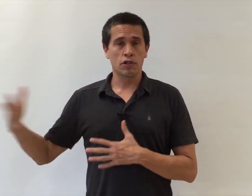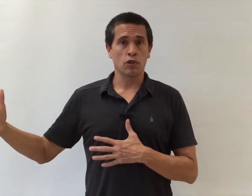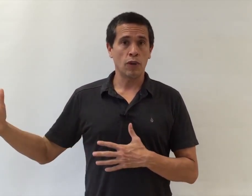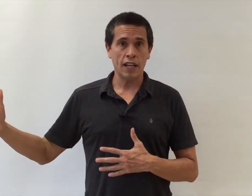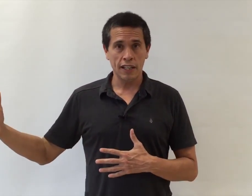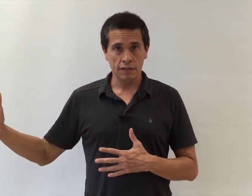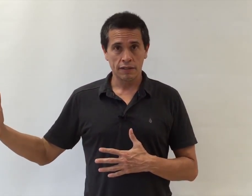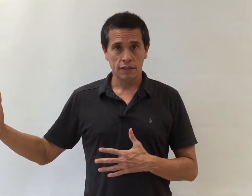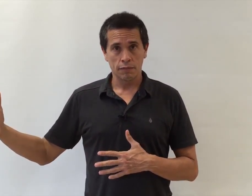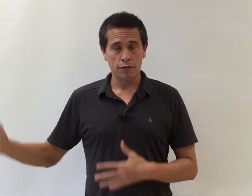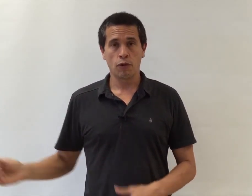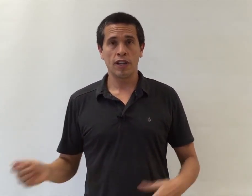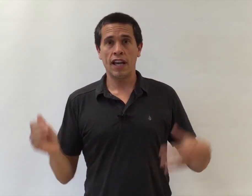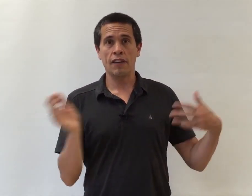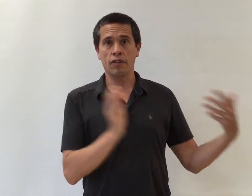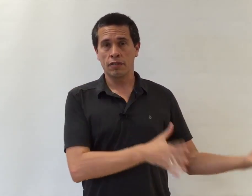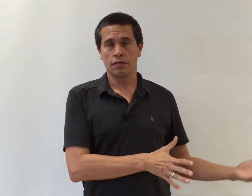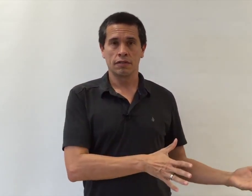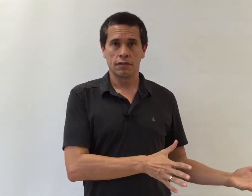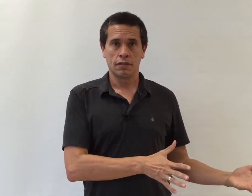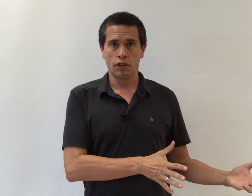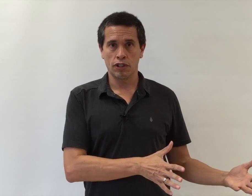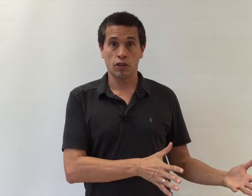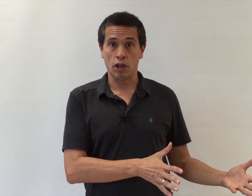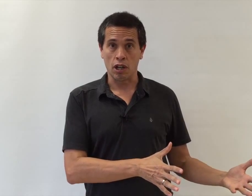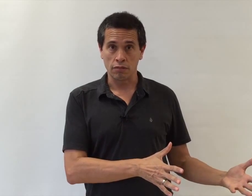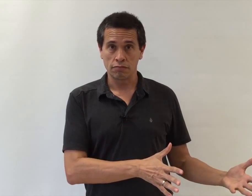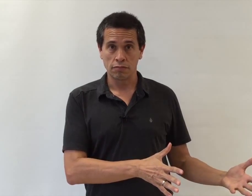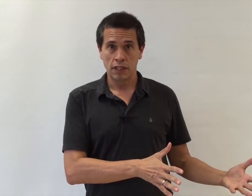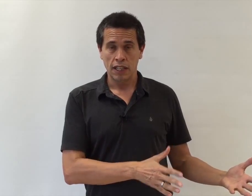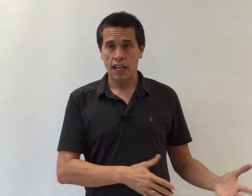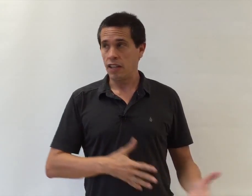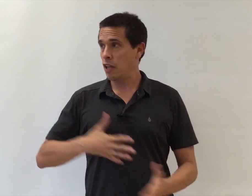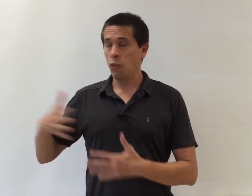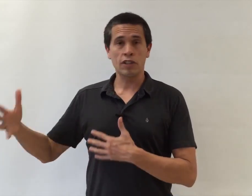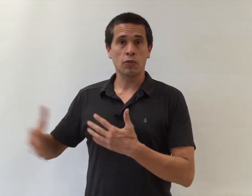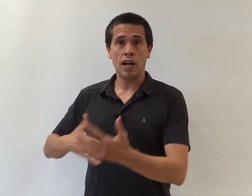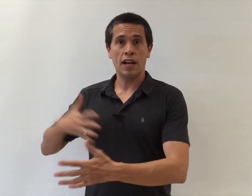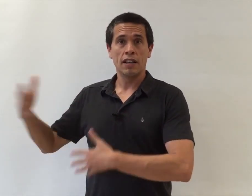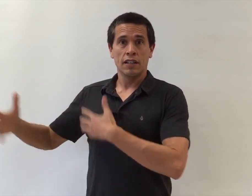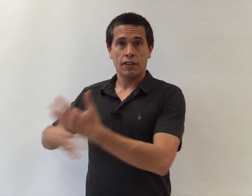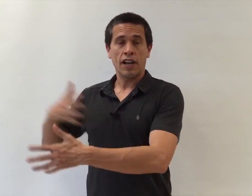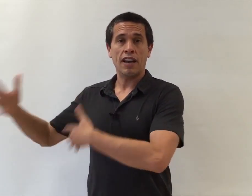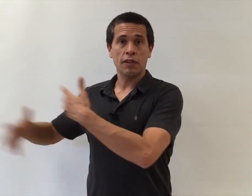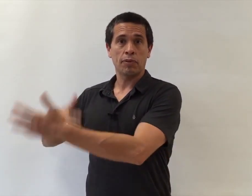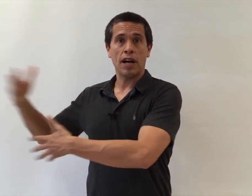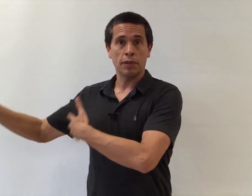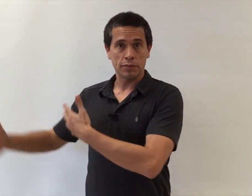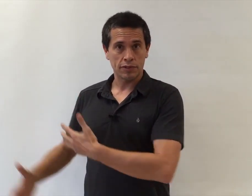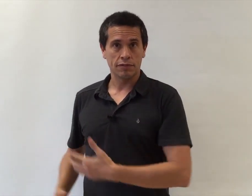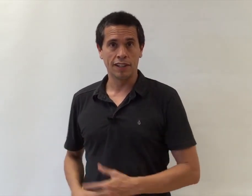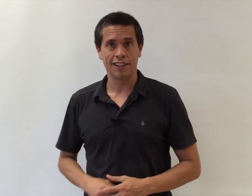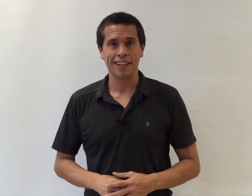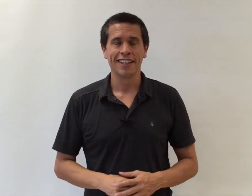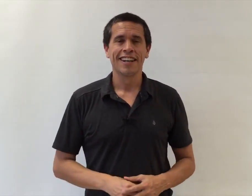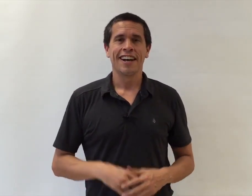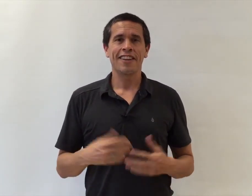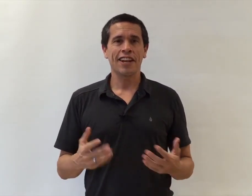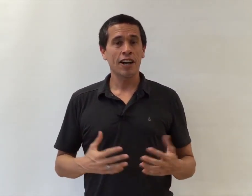do karate before they ever learn to crawl. And then they wonder why they're having problems. And then I